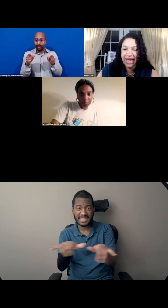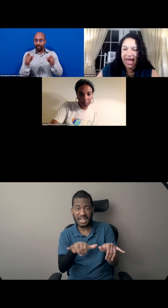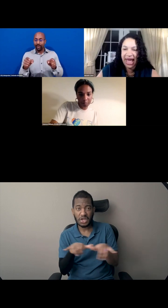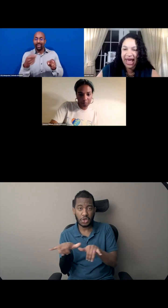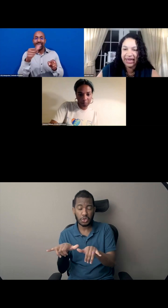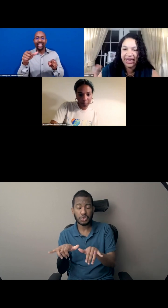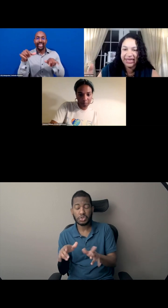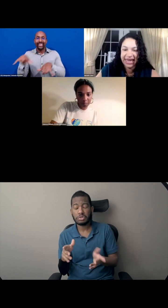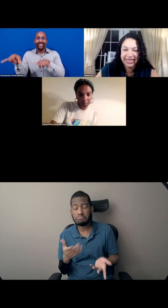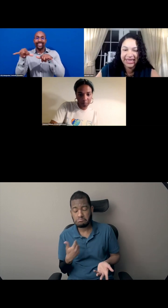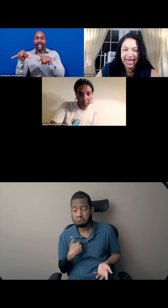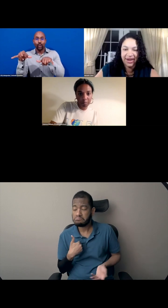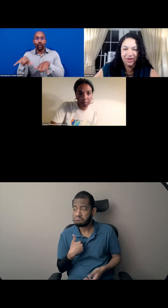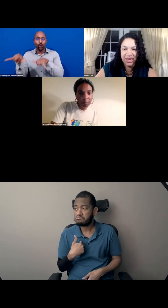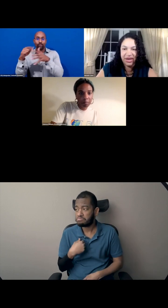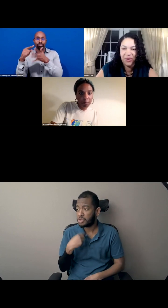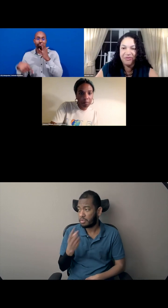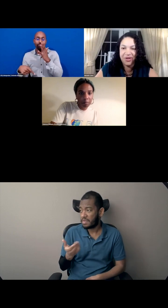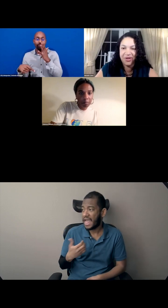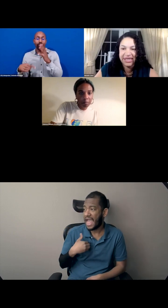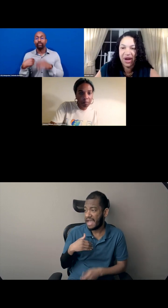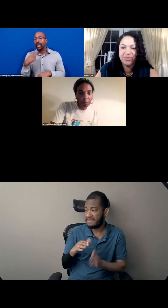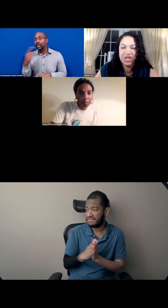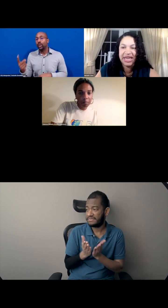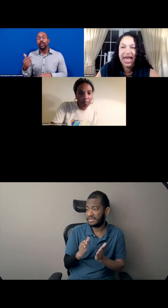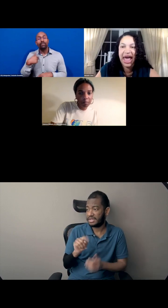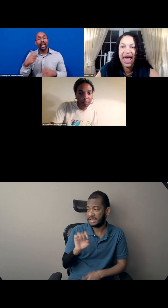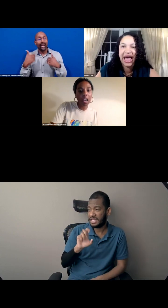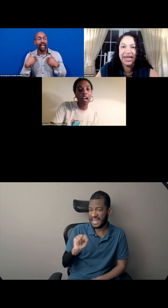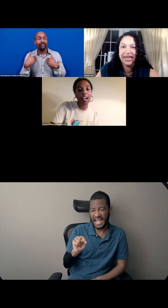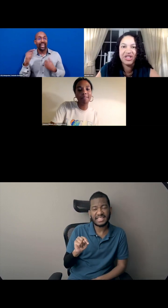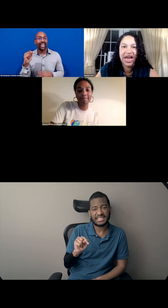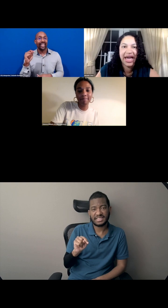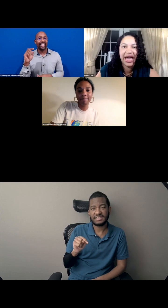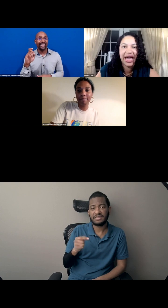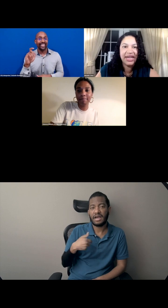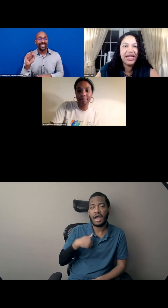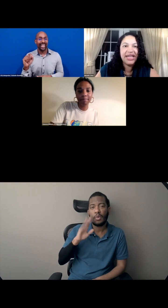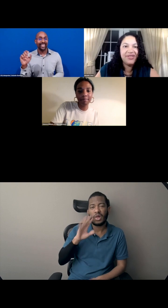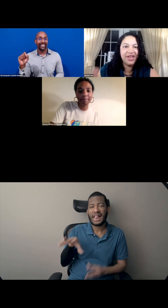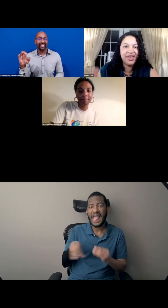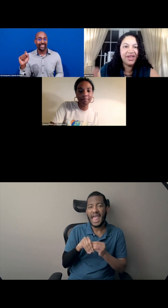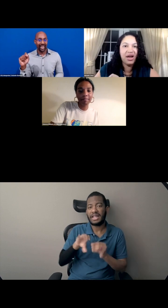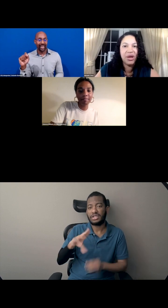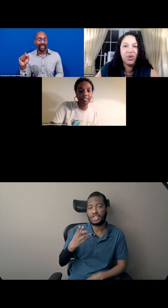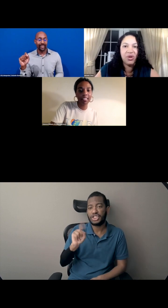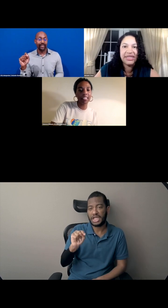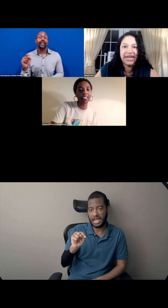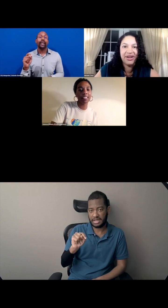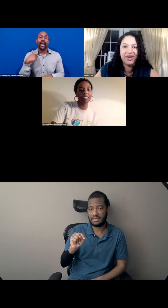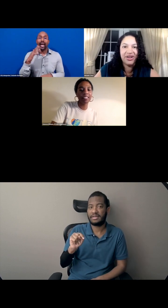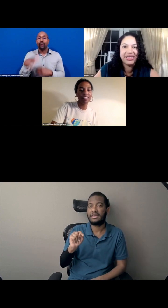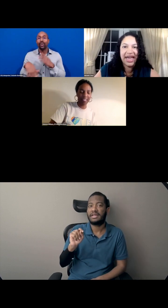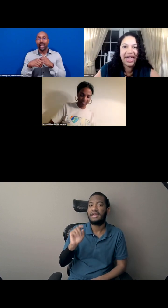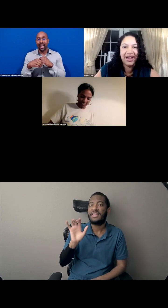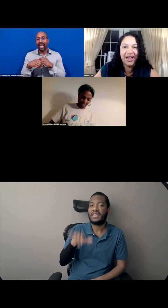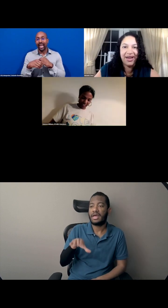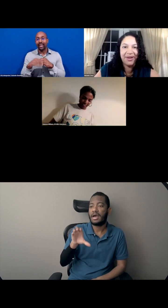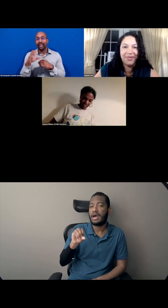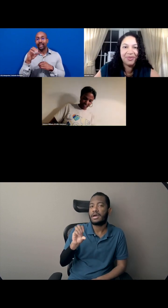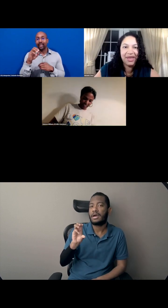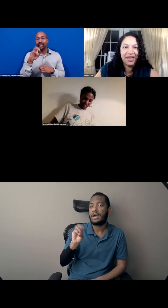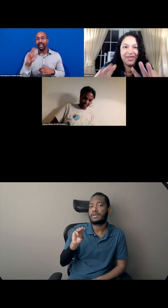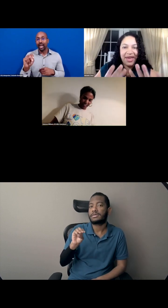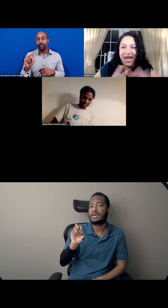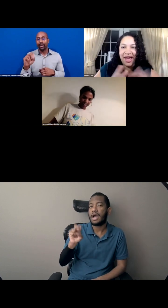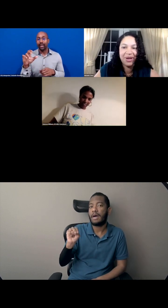I told them I had like a text set and I was going to reference it. So I'm just going to add in the chat, the common core standards that,